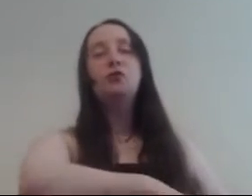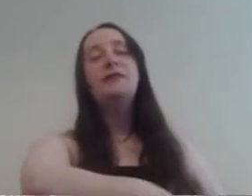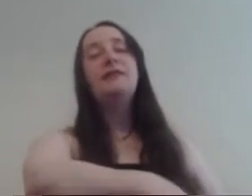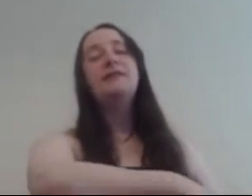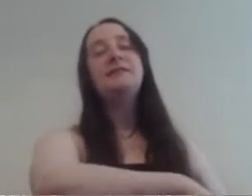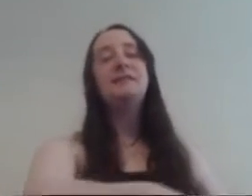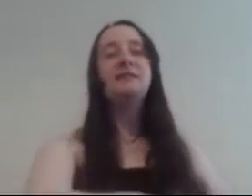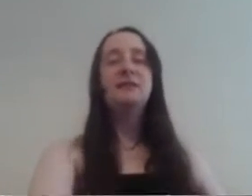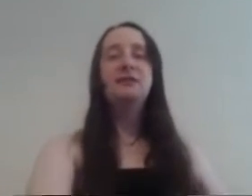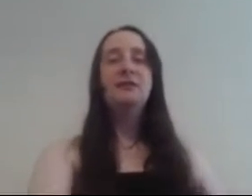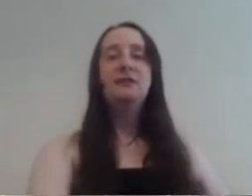got two days